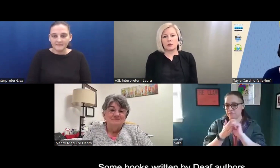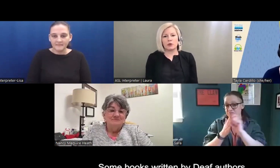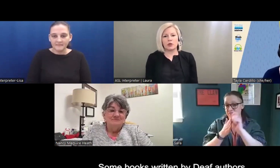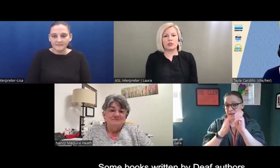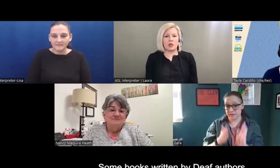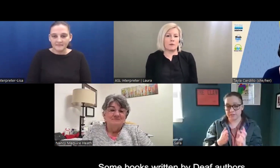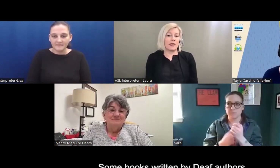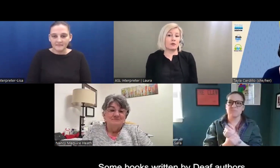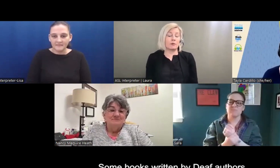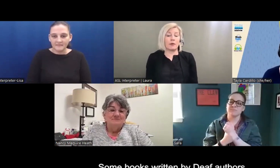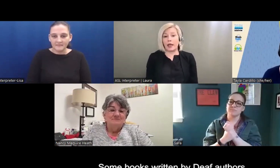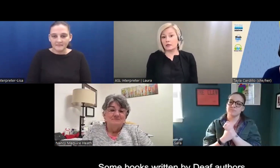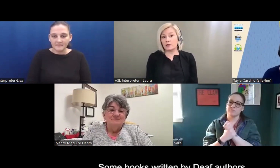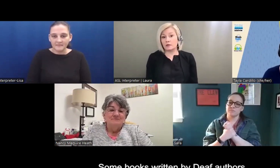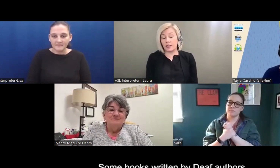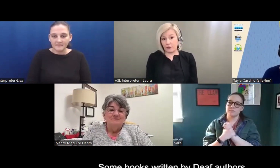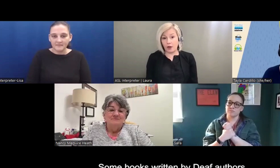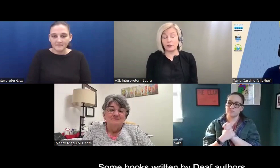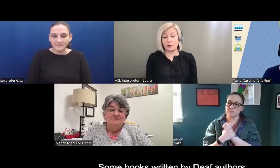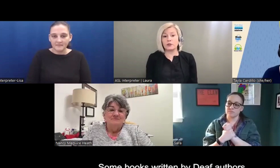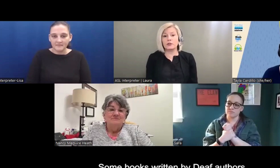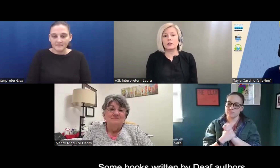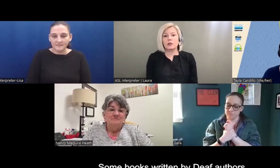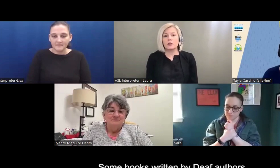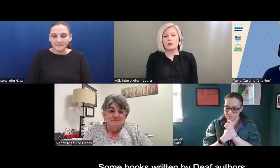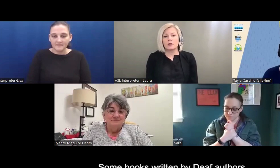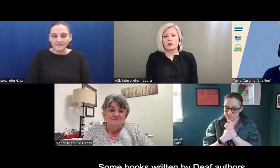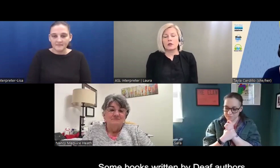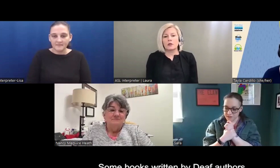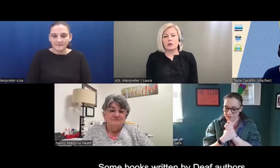Some books that are written by deaf authors.